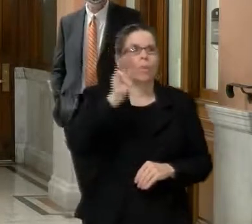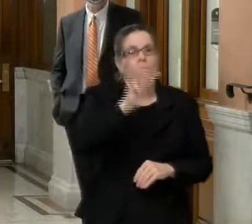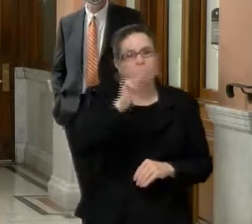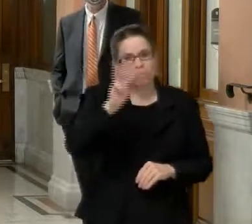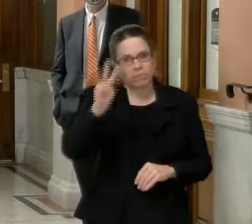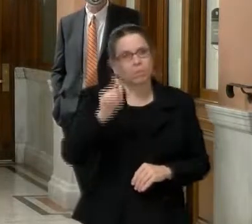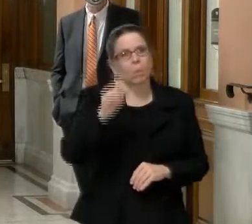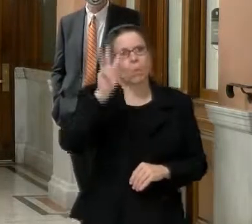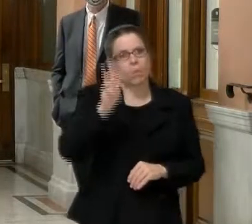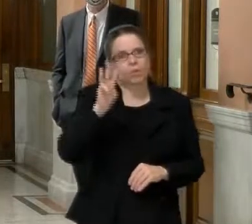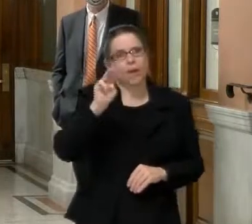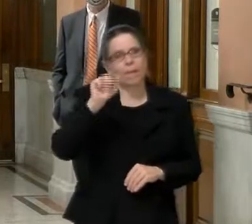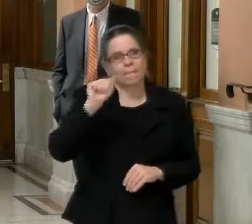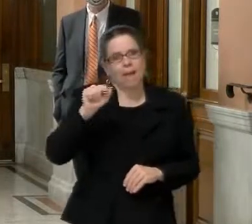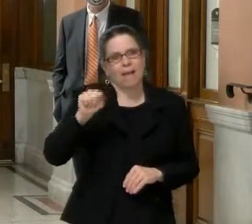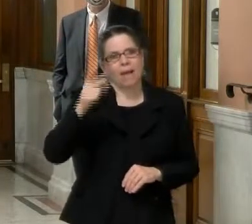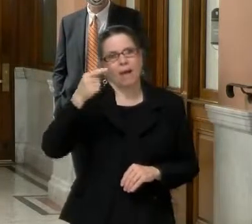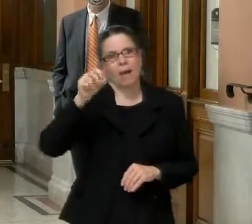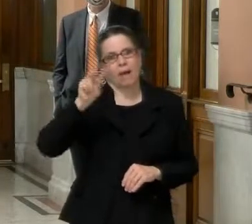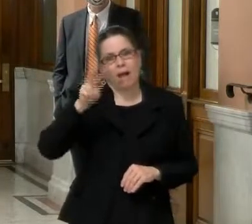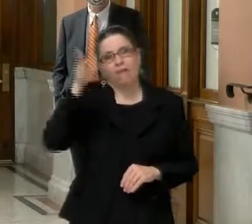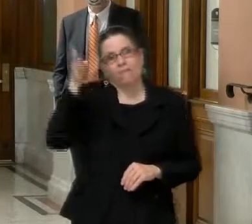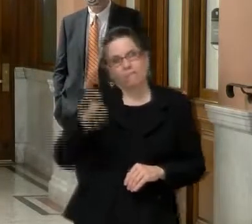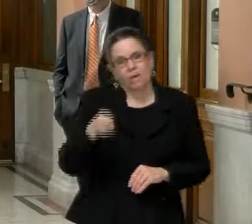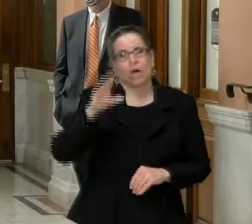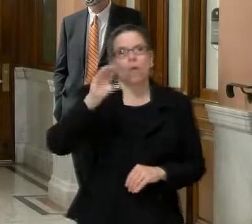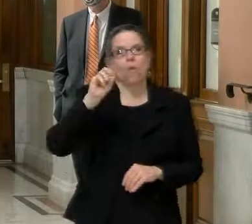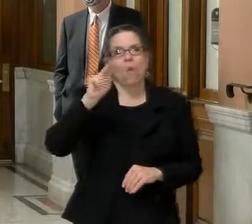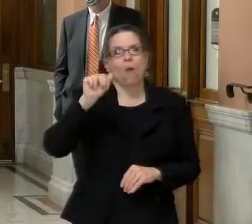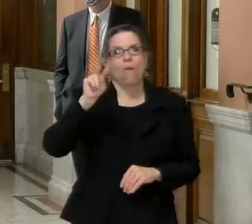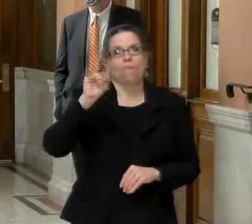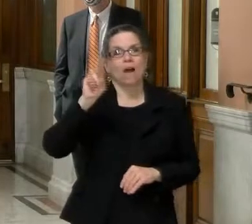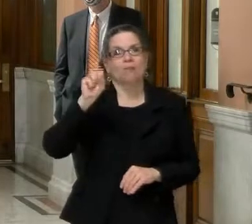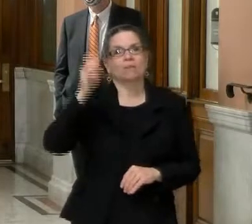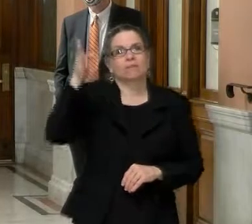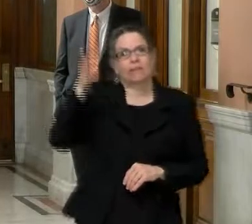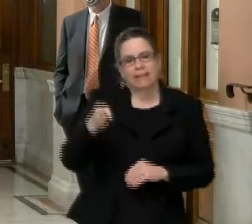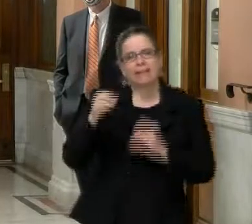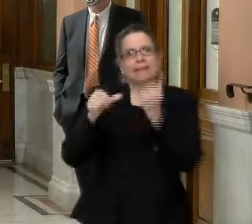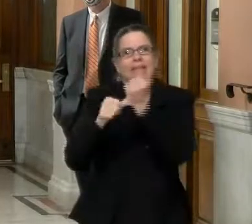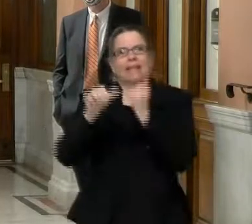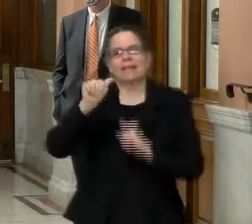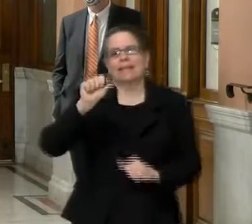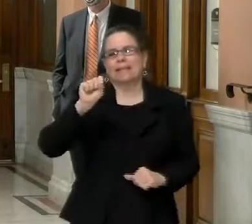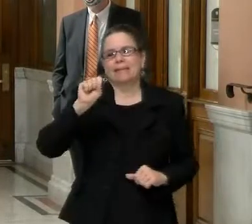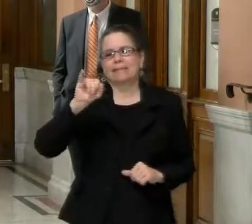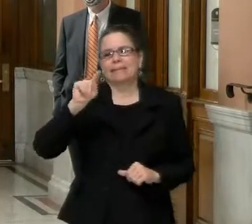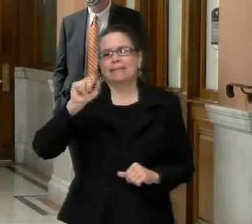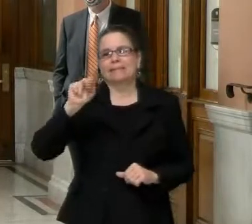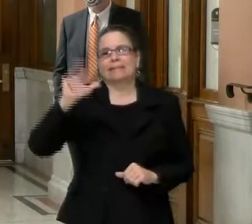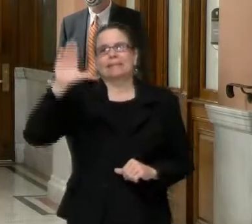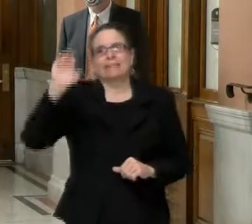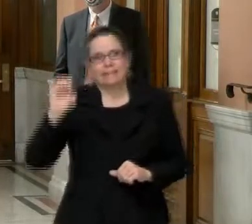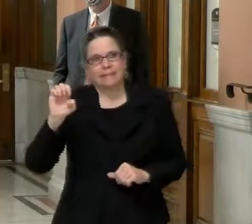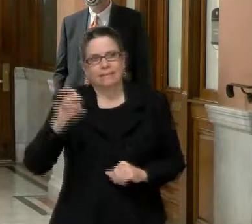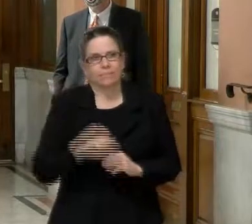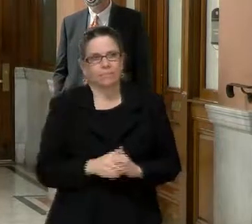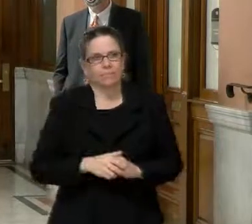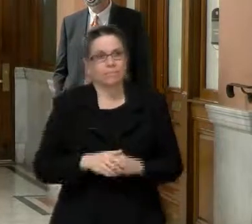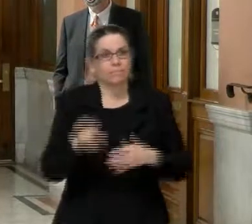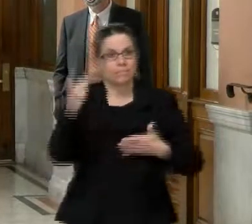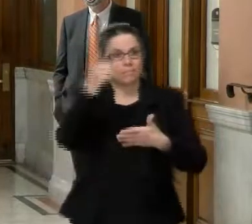coronavirus assistance. Uh, community testing again next week. Uh, we have Monday, January 25th,